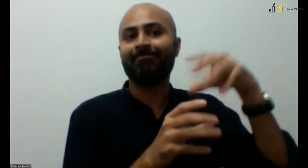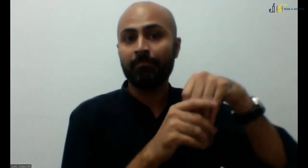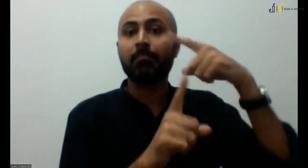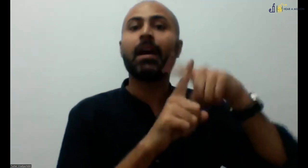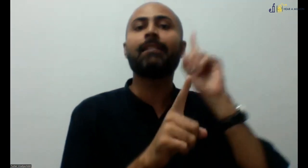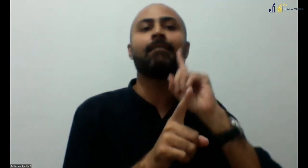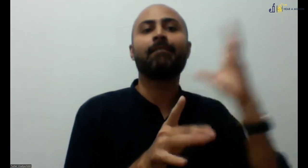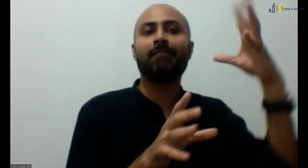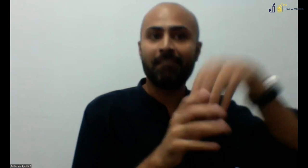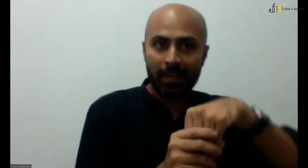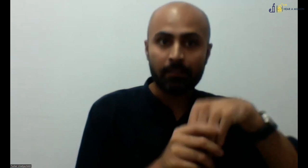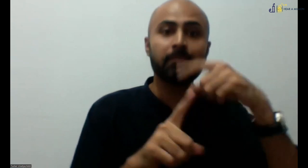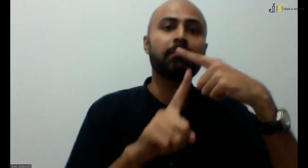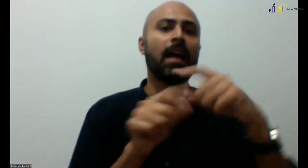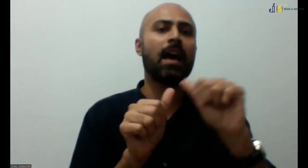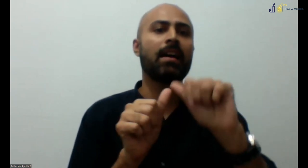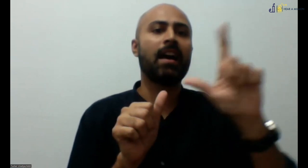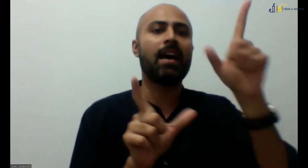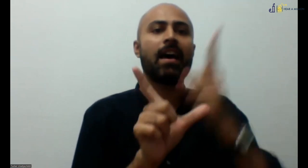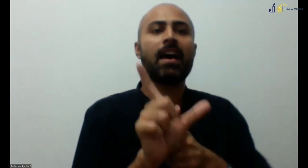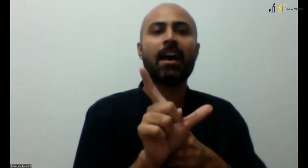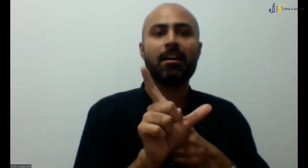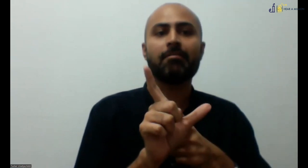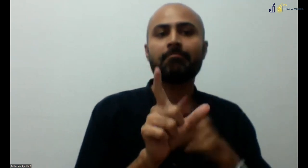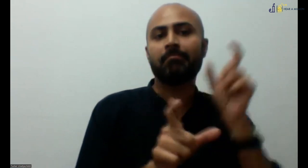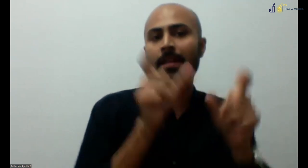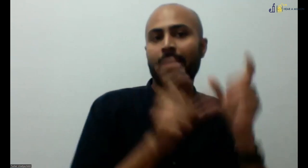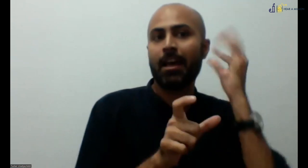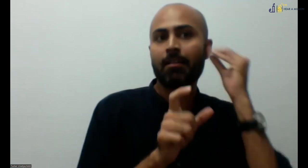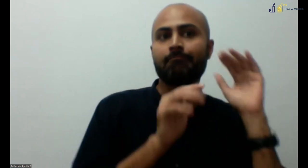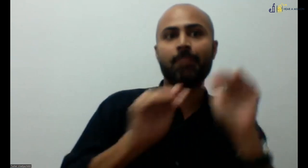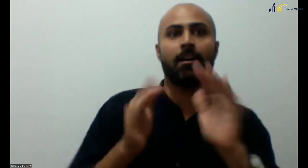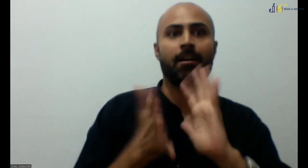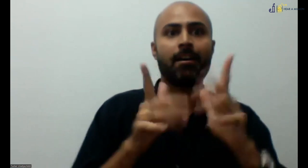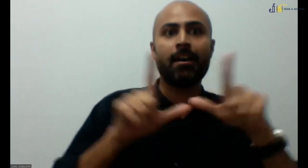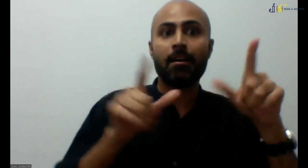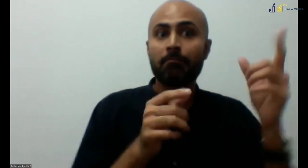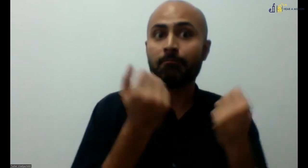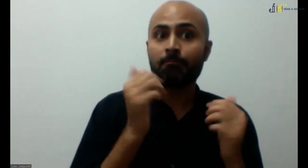We want an improved level playing field for our teachers.